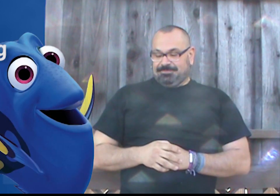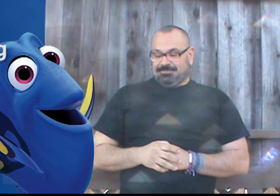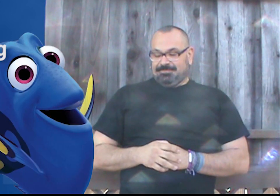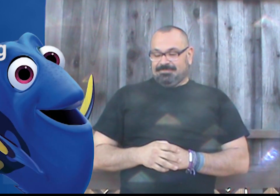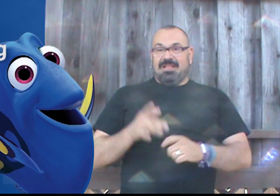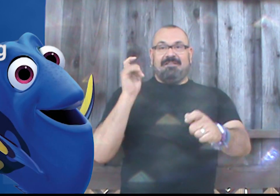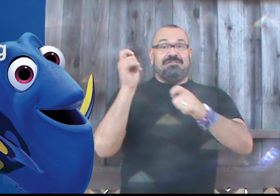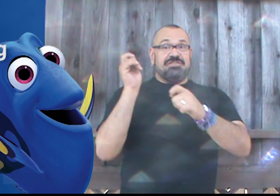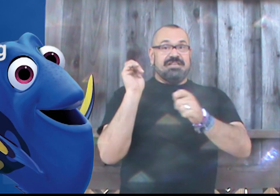Fishing.